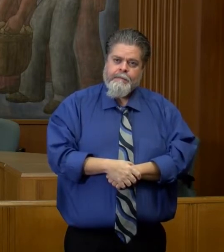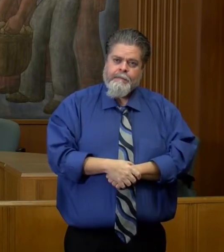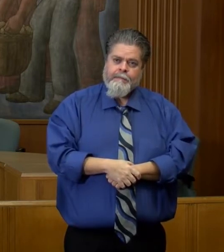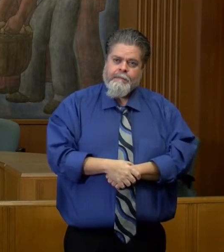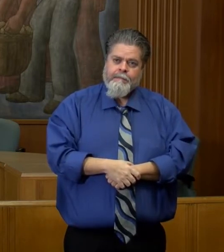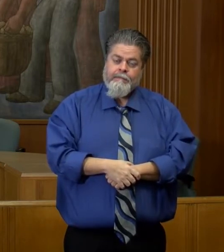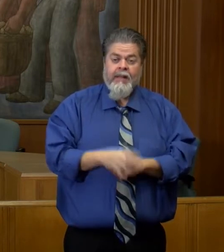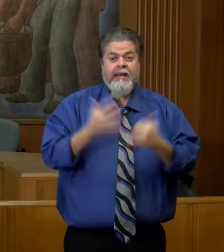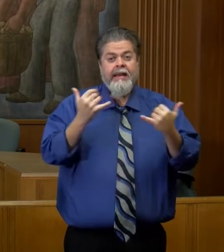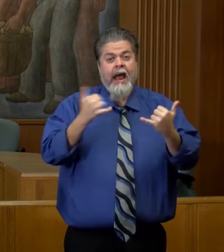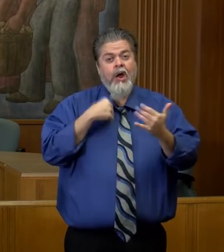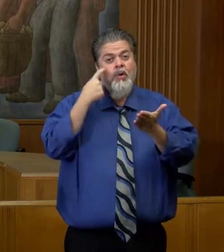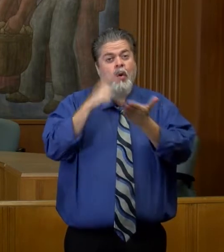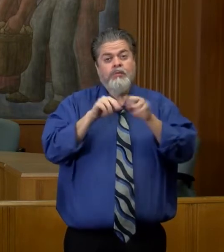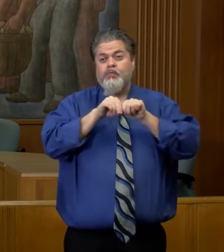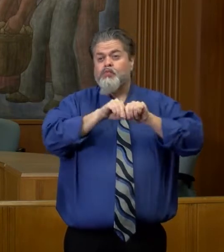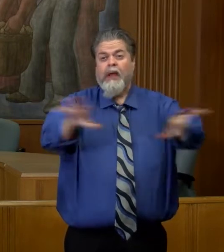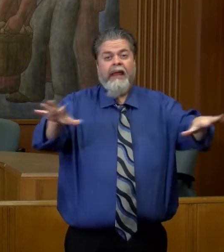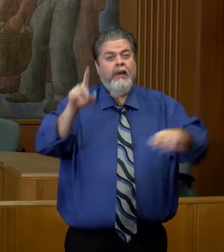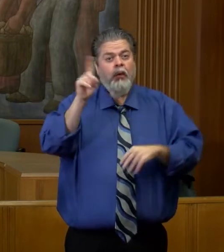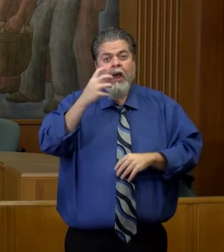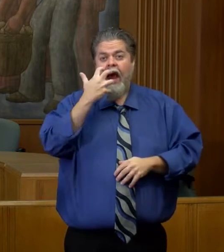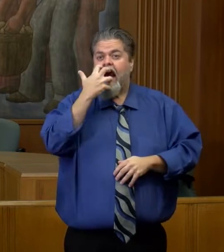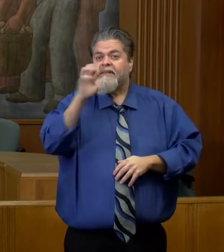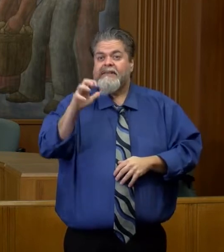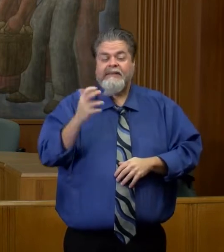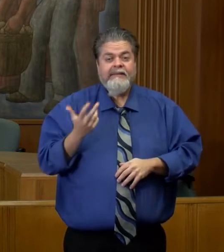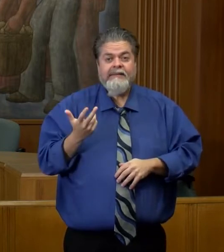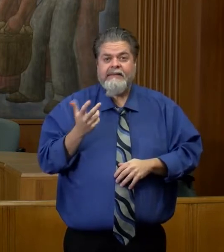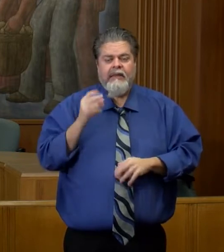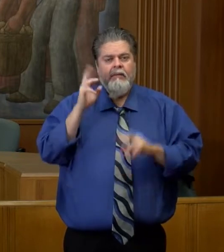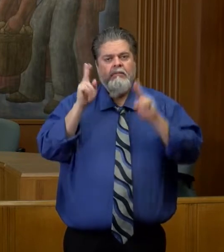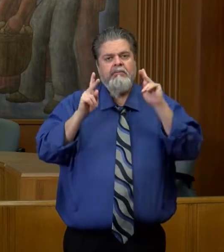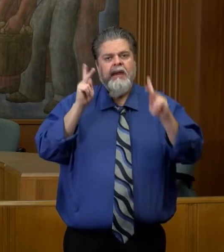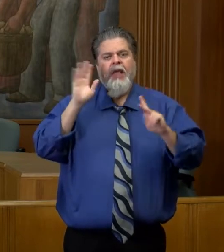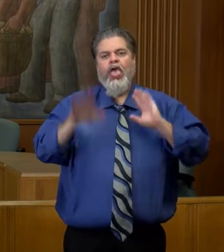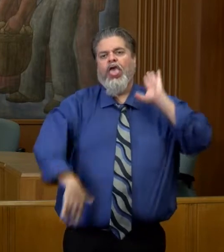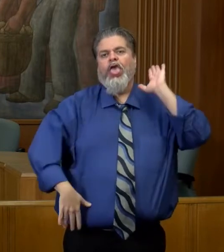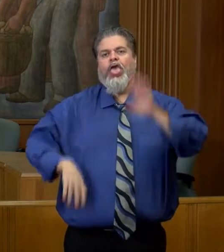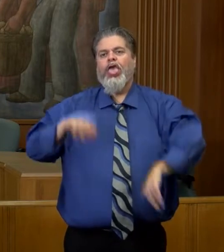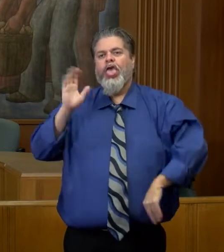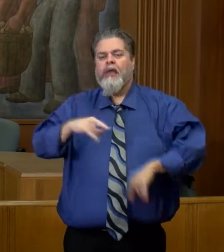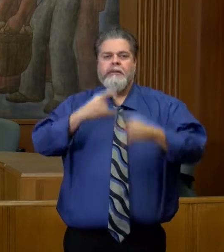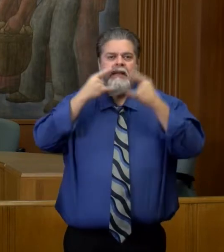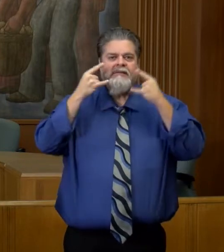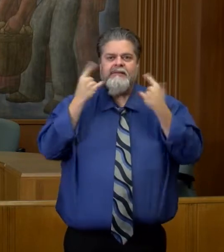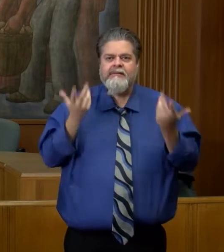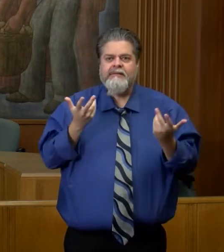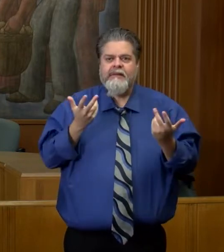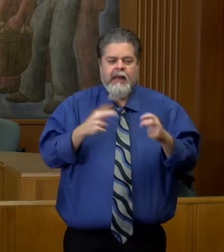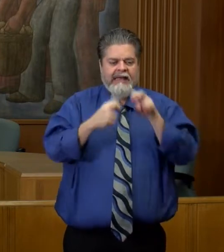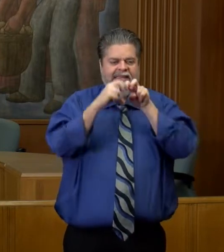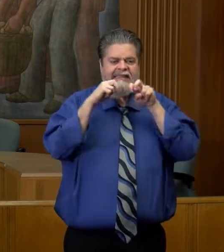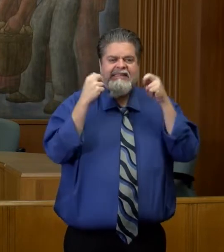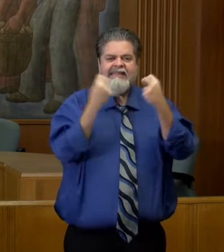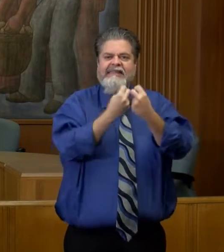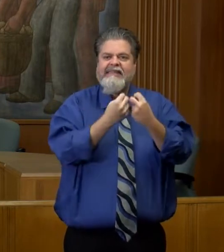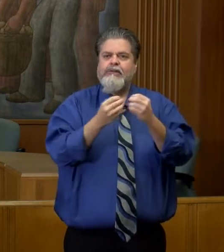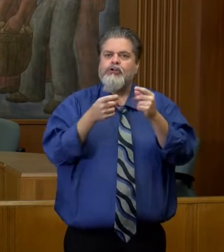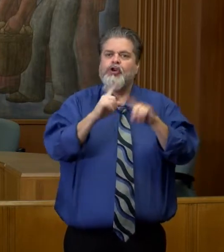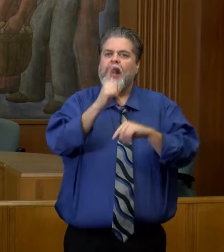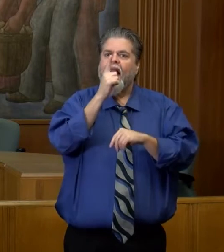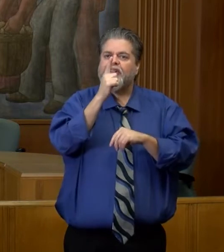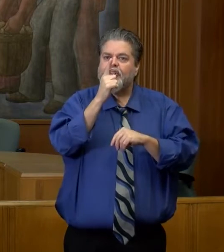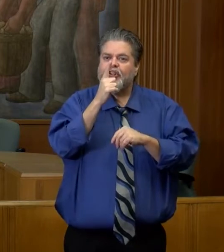Where we're seeing it spread mostly is when people aren't wearing their mask, sitting down at a table together during their lunch